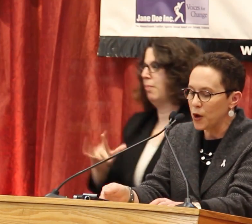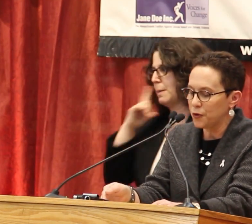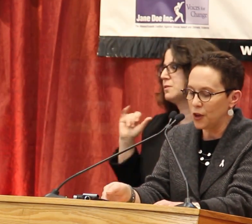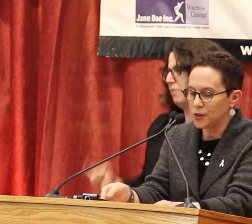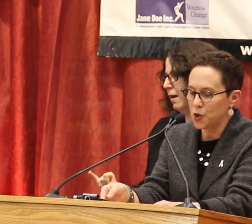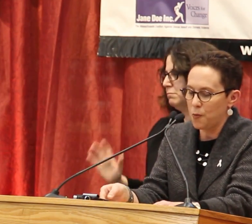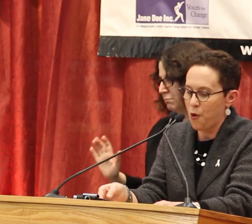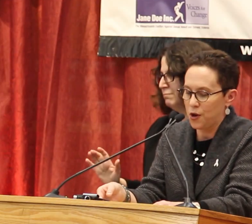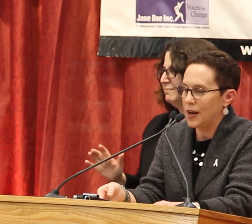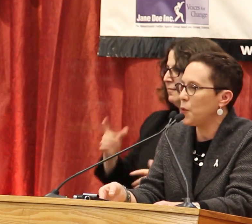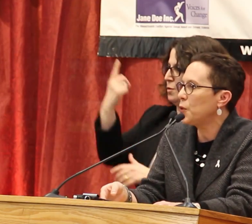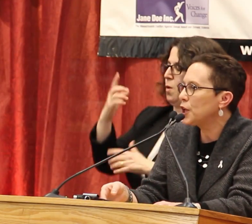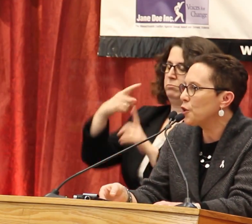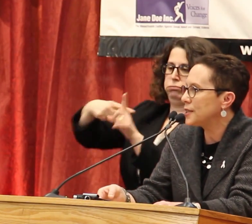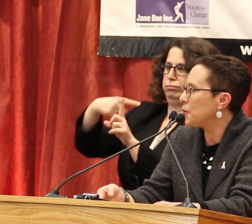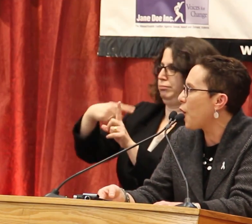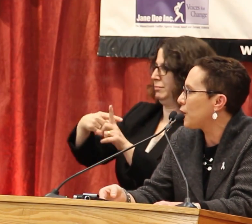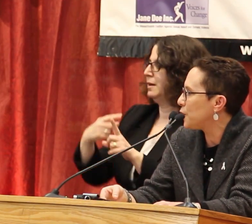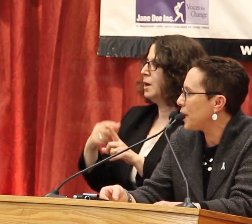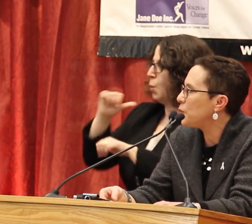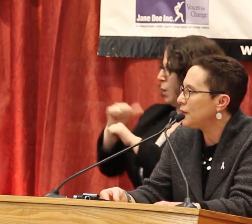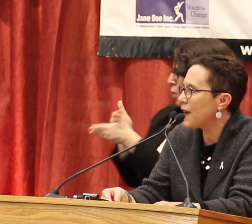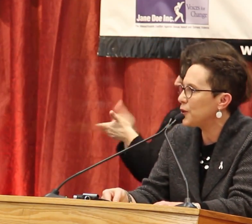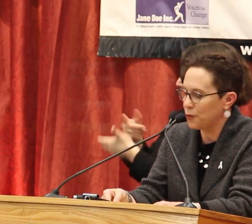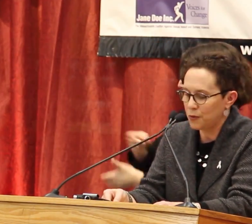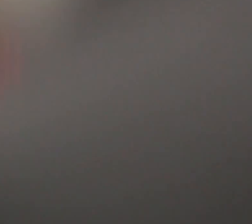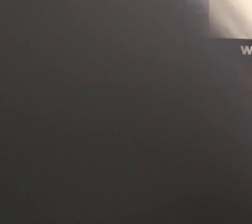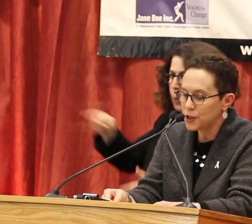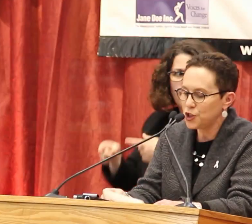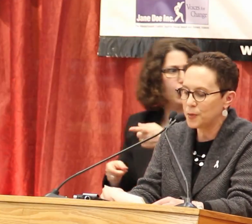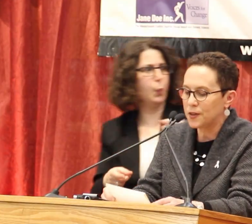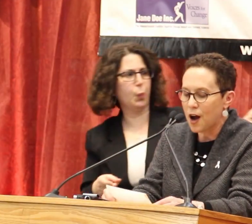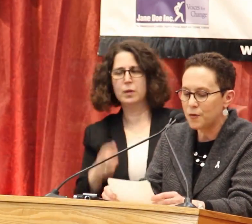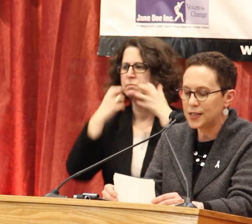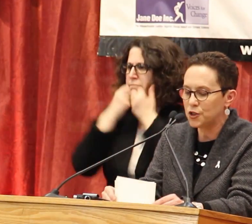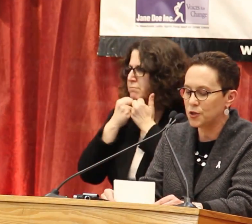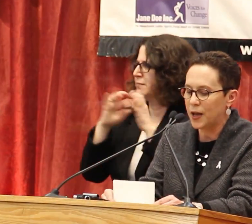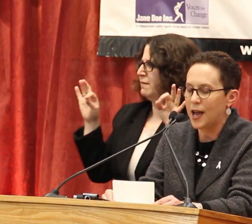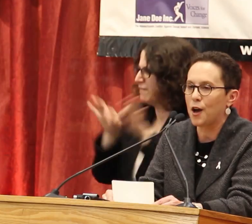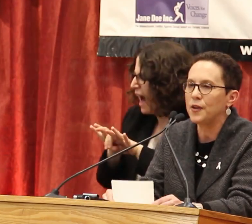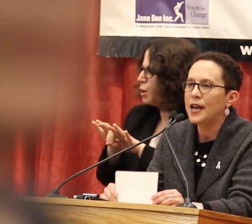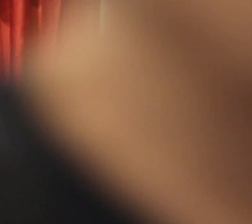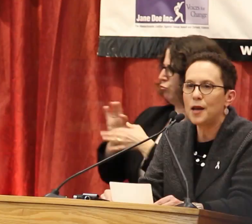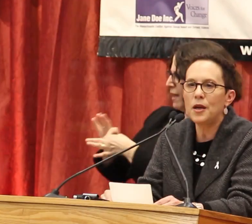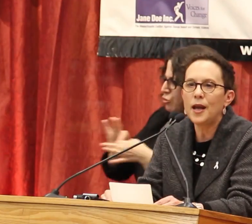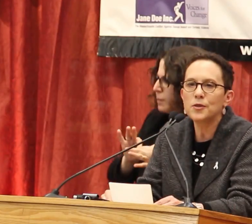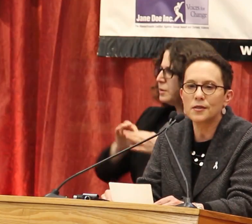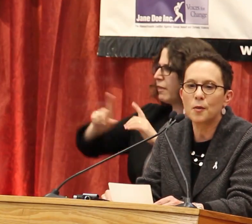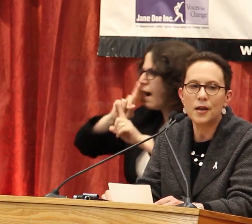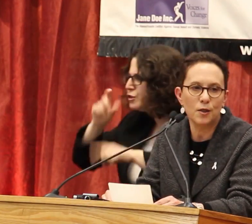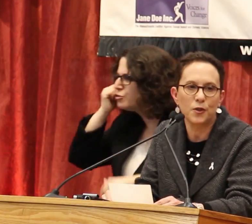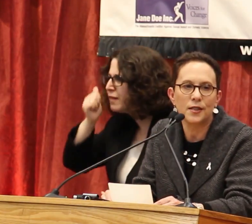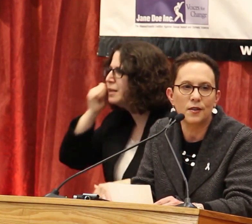itself is wonderful and so important. And we work closely with all of you and really value the relationships and the conversations we have, and it